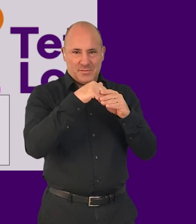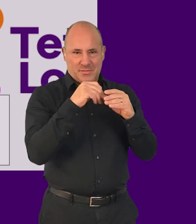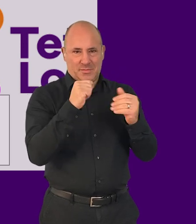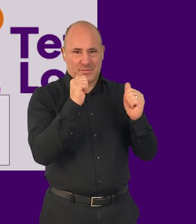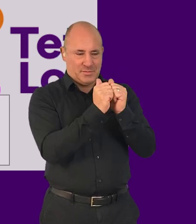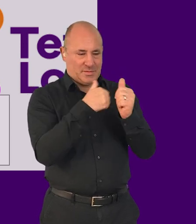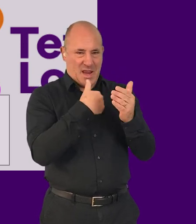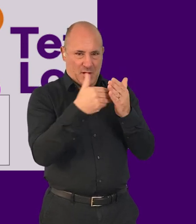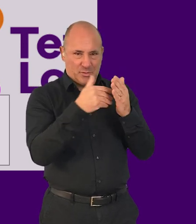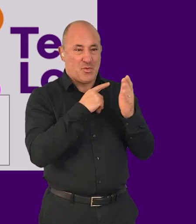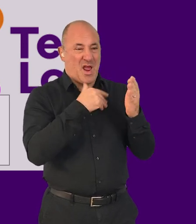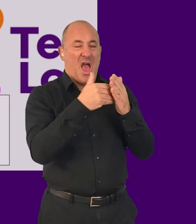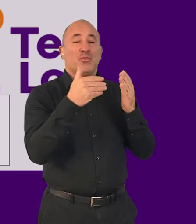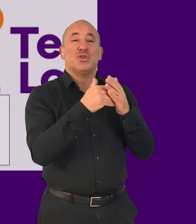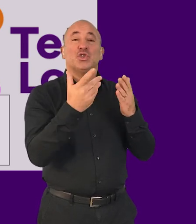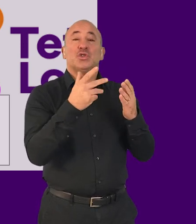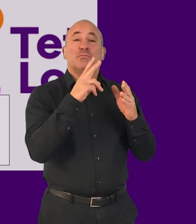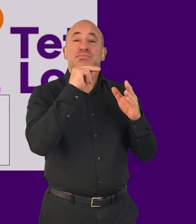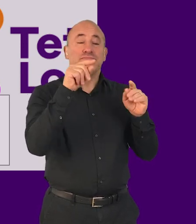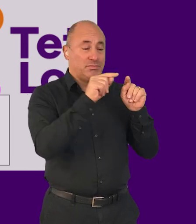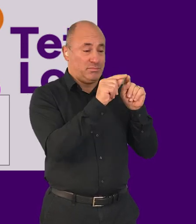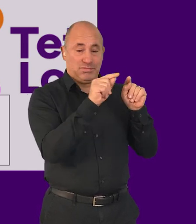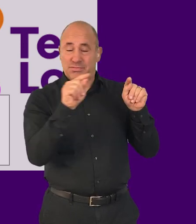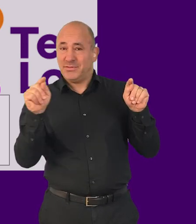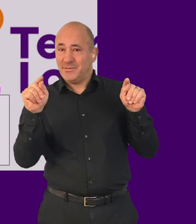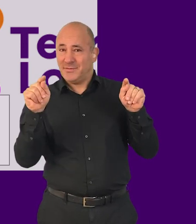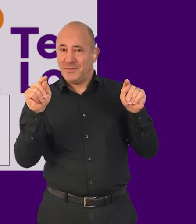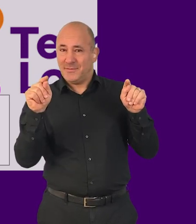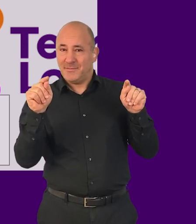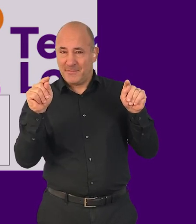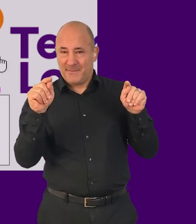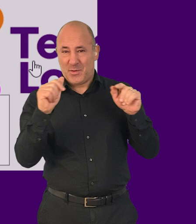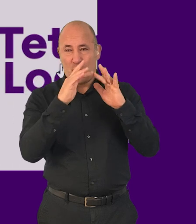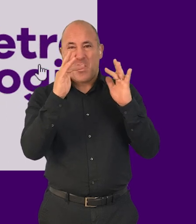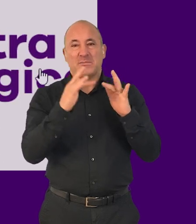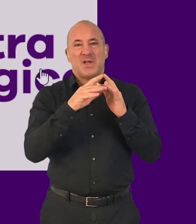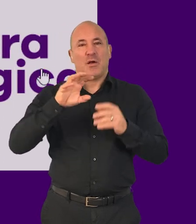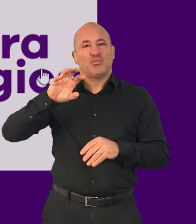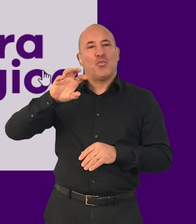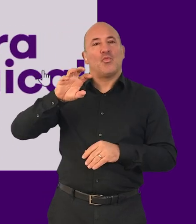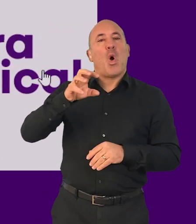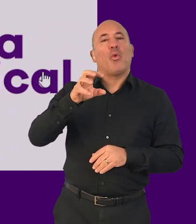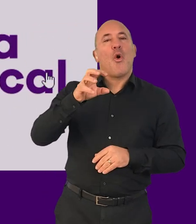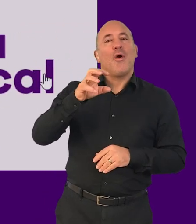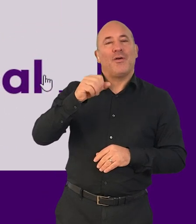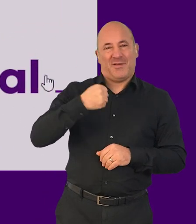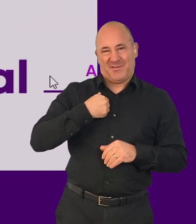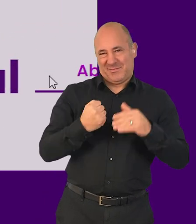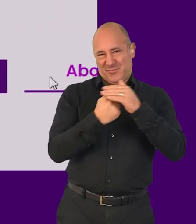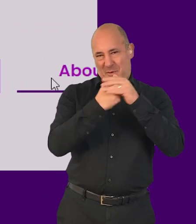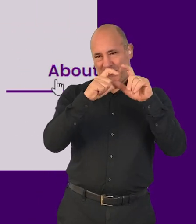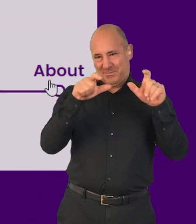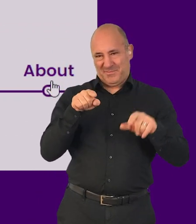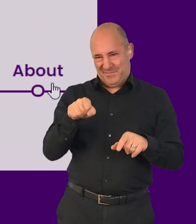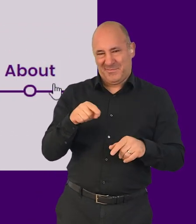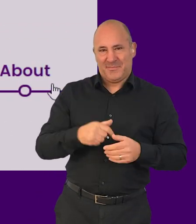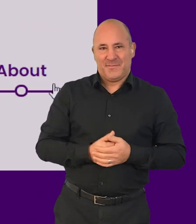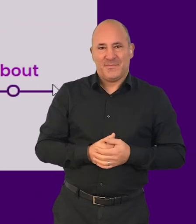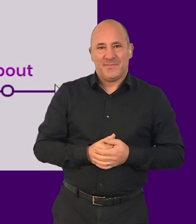language that is written left to right. Typically, this is the website logo in the header of the web page. People